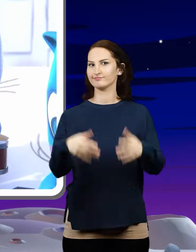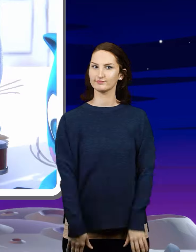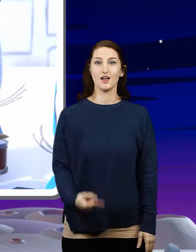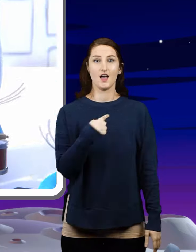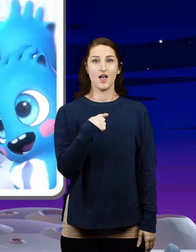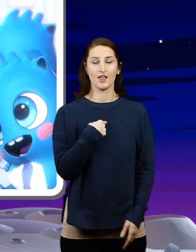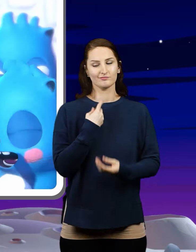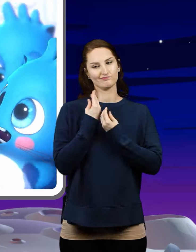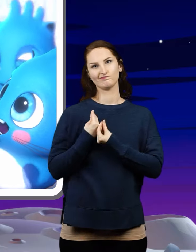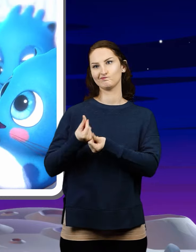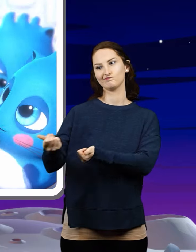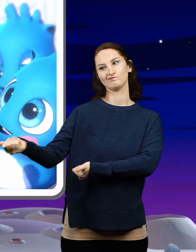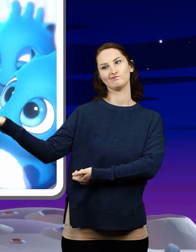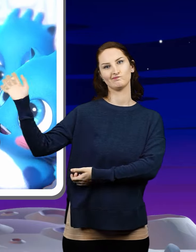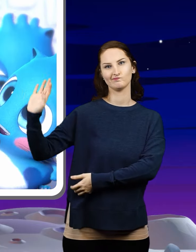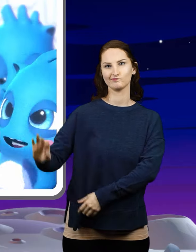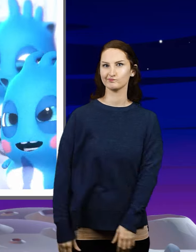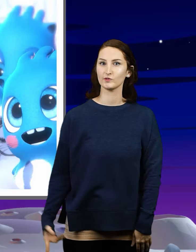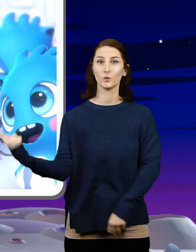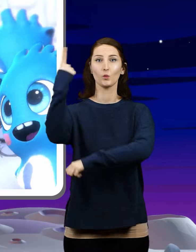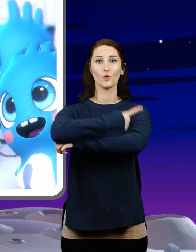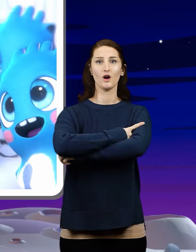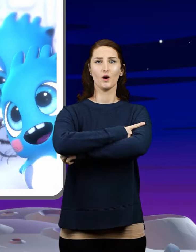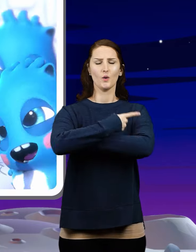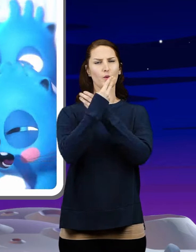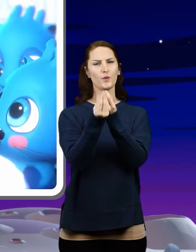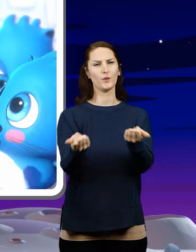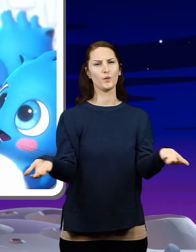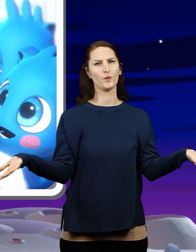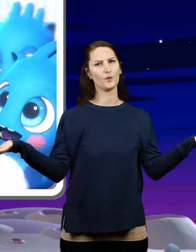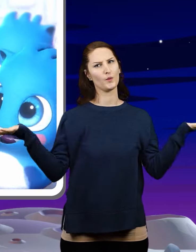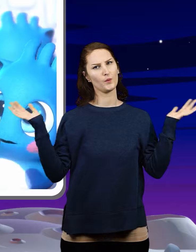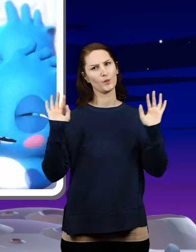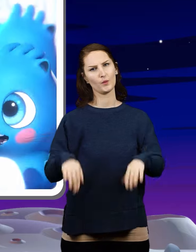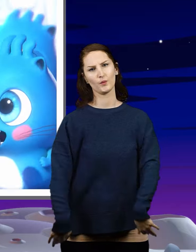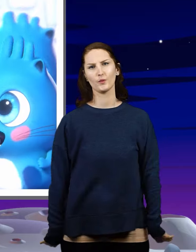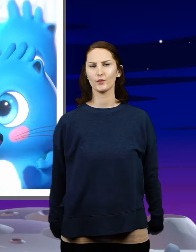I'll be gone I'll be gone